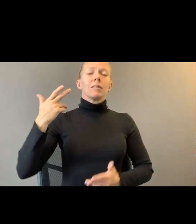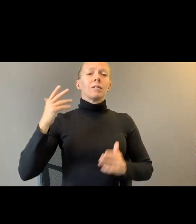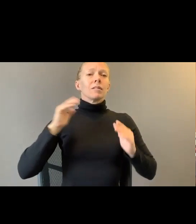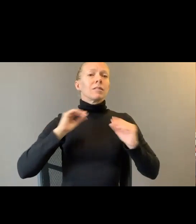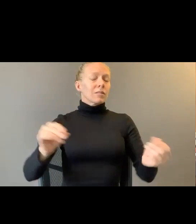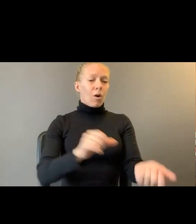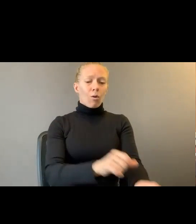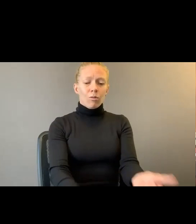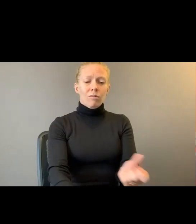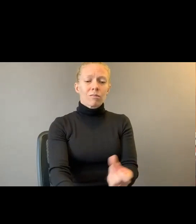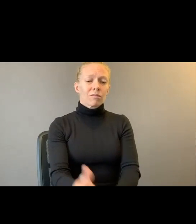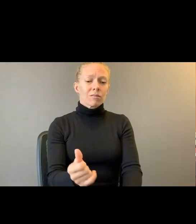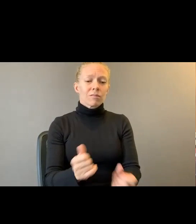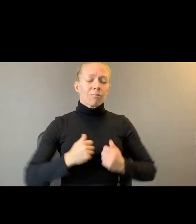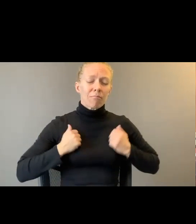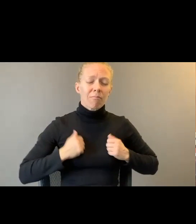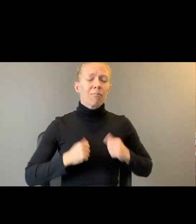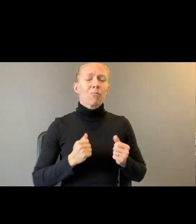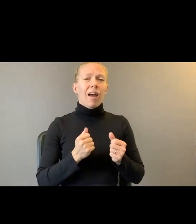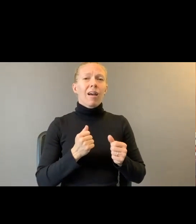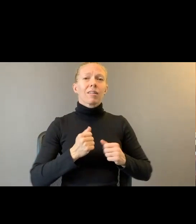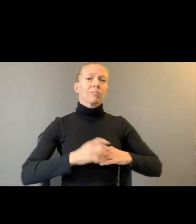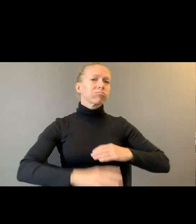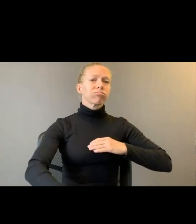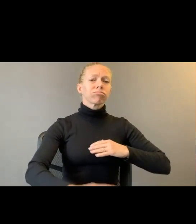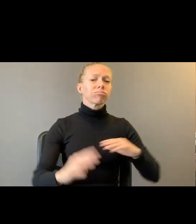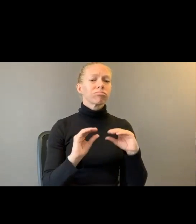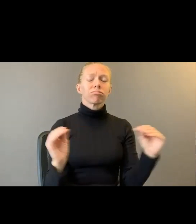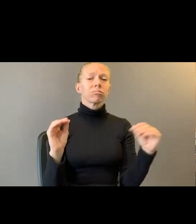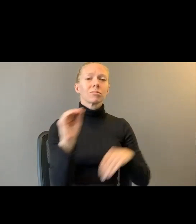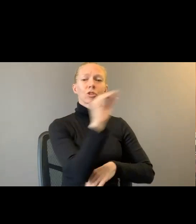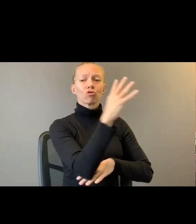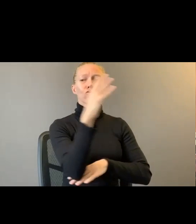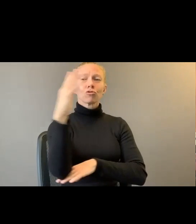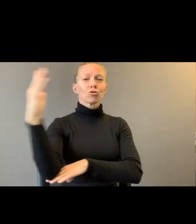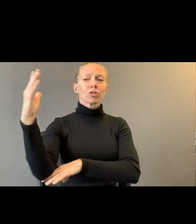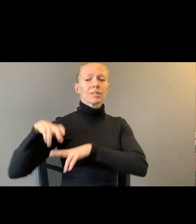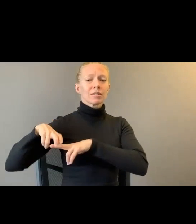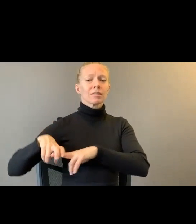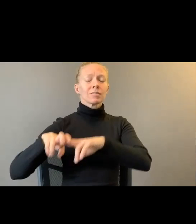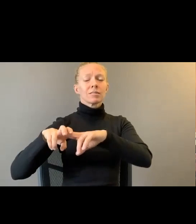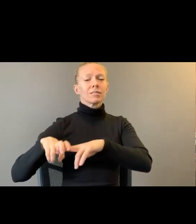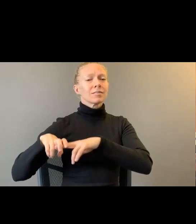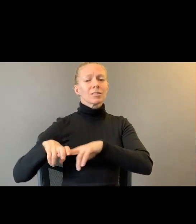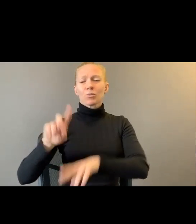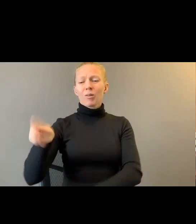Swung from no trees without a seat attached. Didn't take anyone with me.